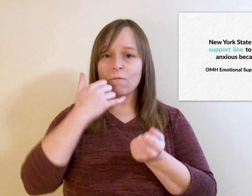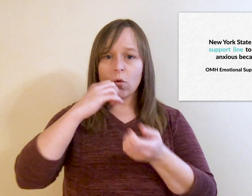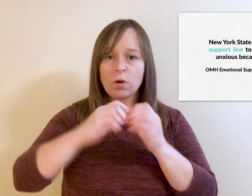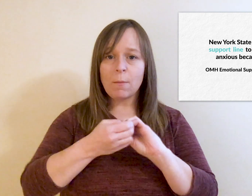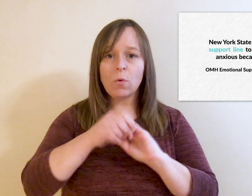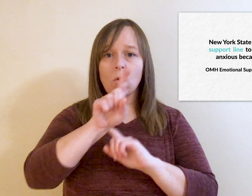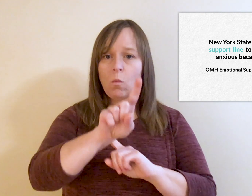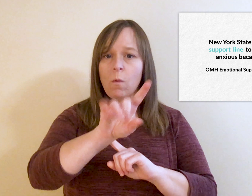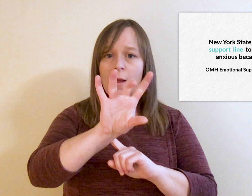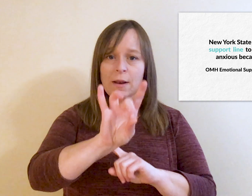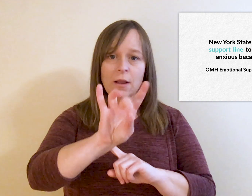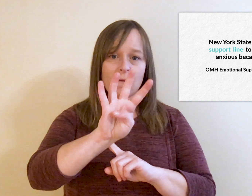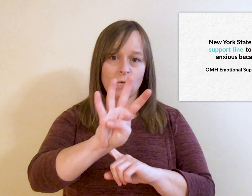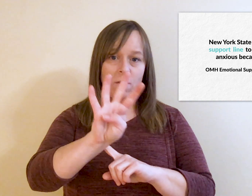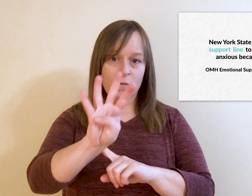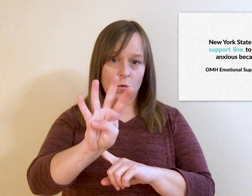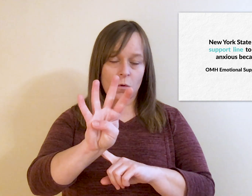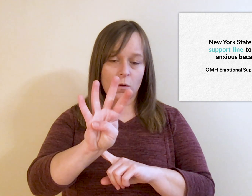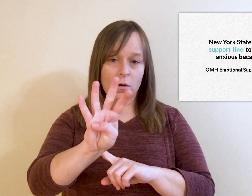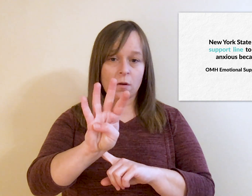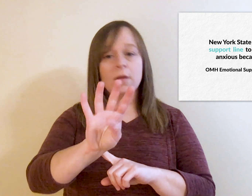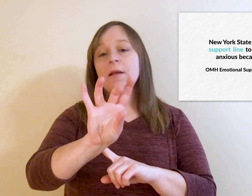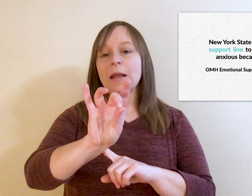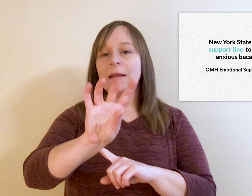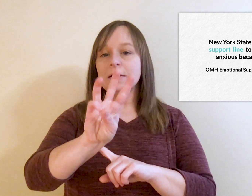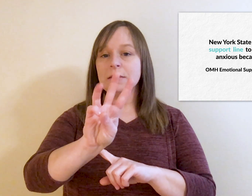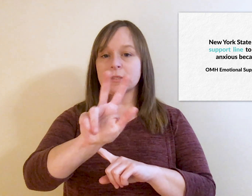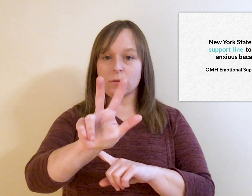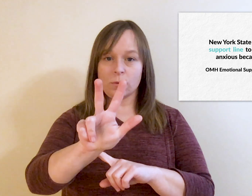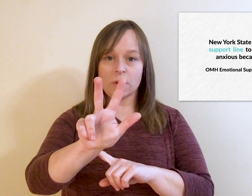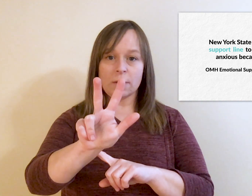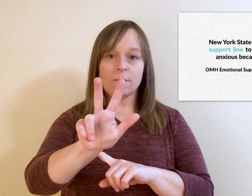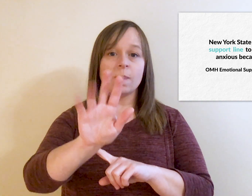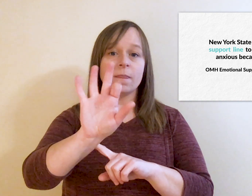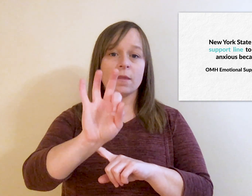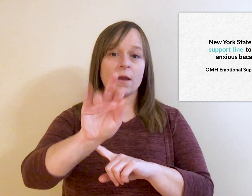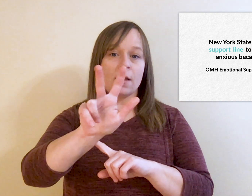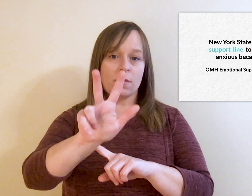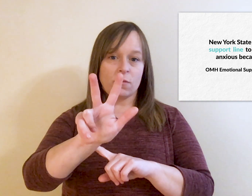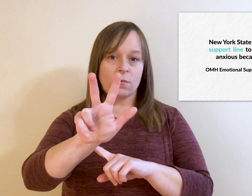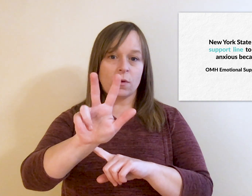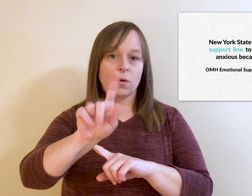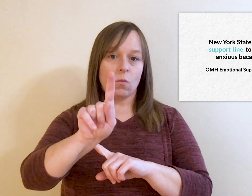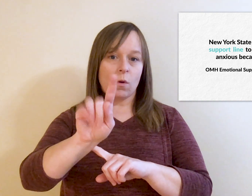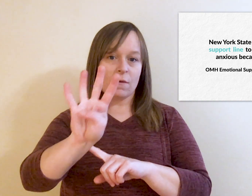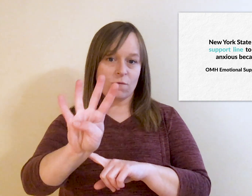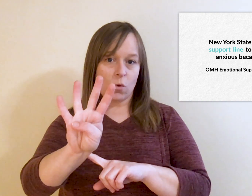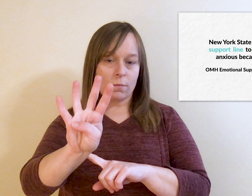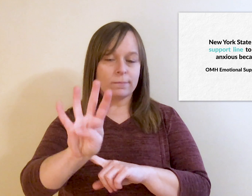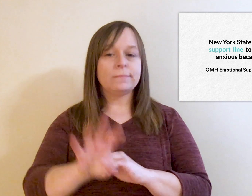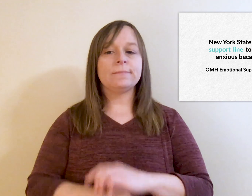Line, 1-844-863-9314.